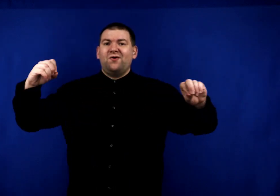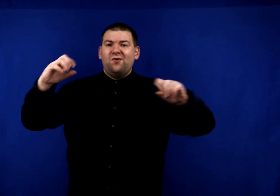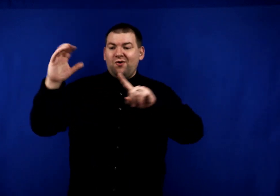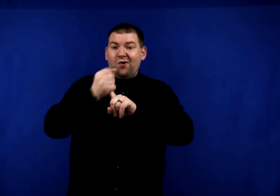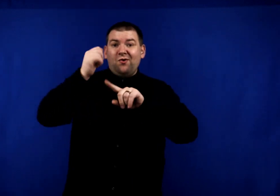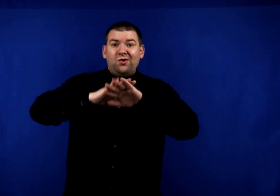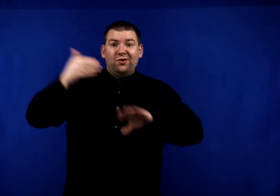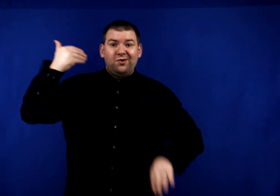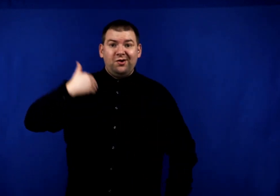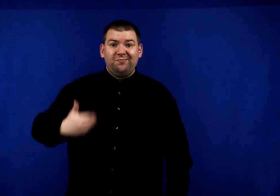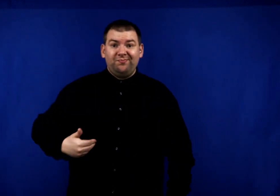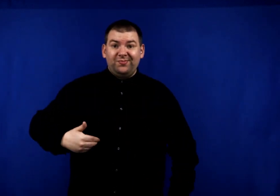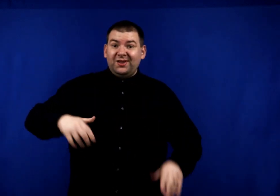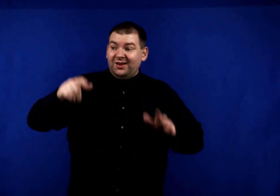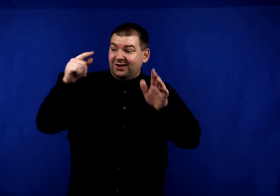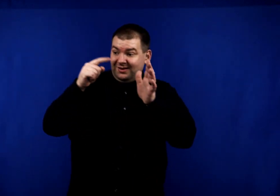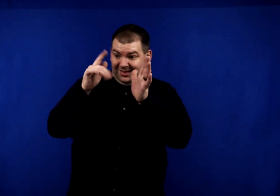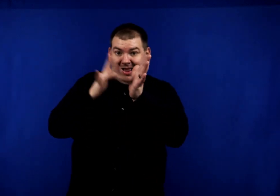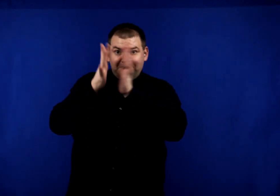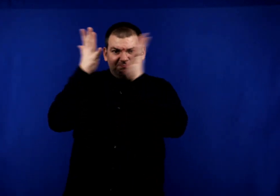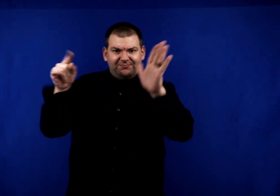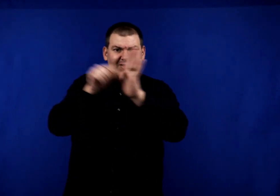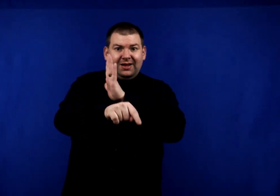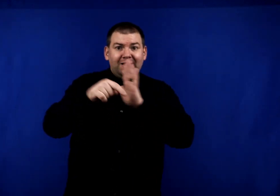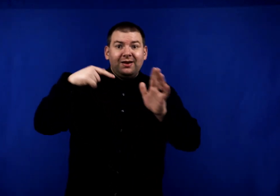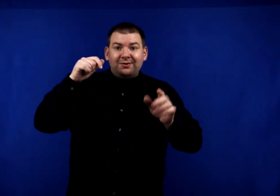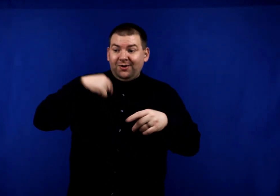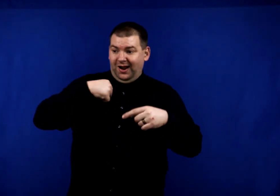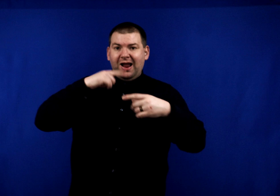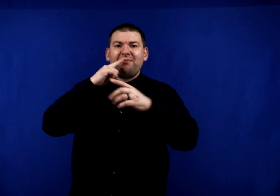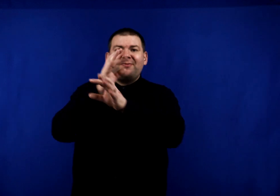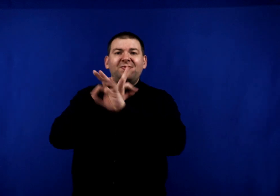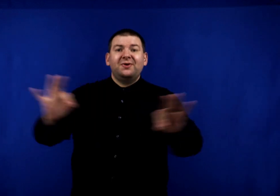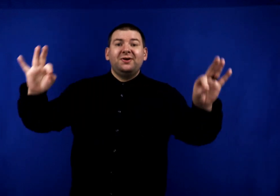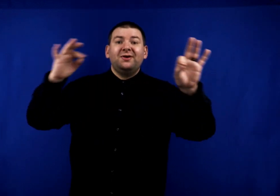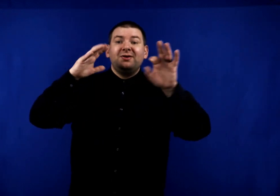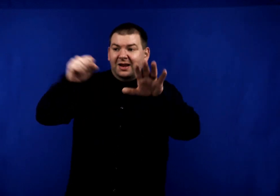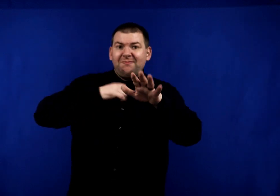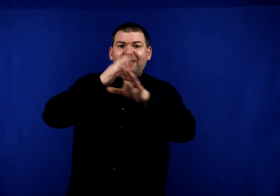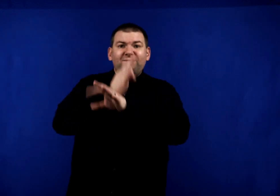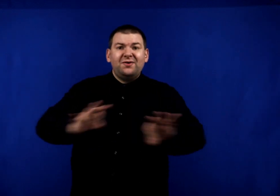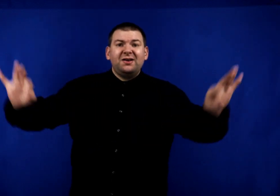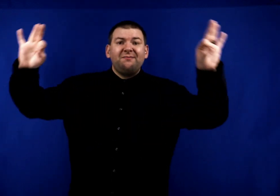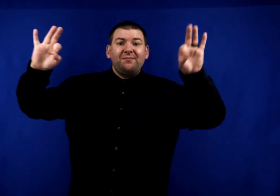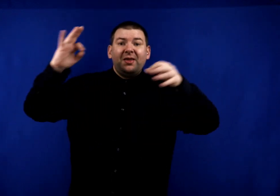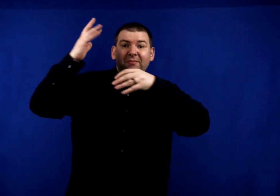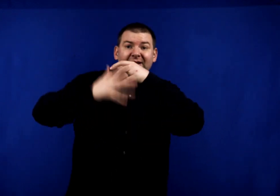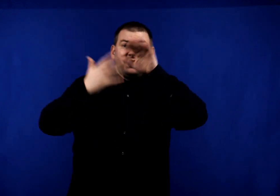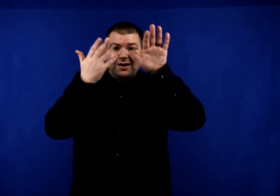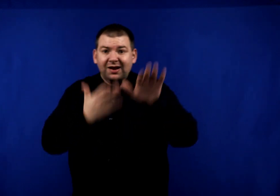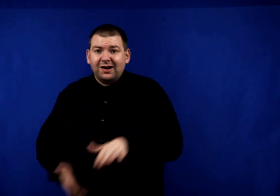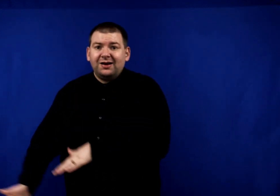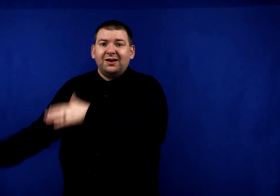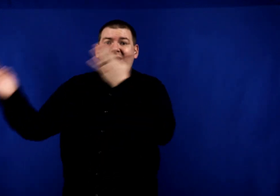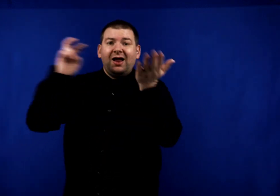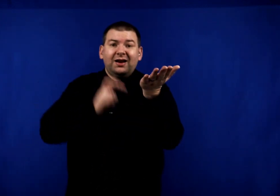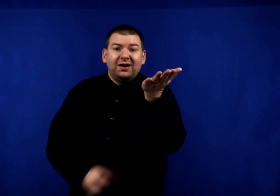no hold on me The Lamb was slain so I could live Taken for my freedom Blood, died, and rose